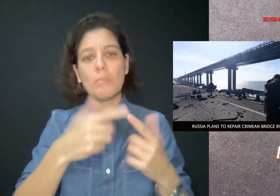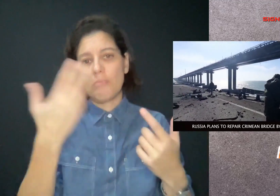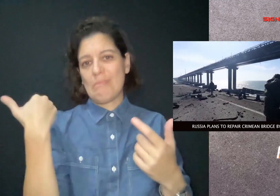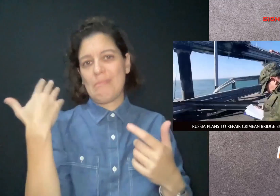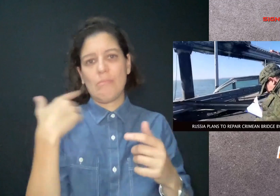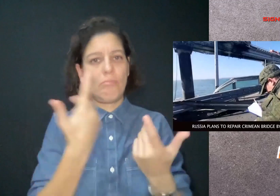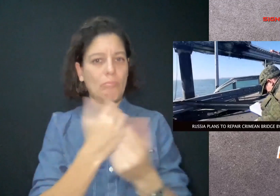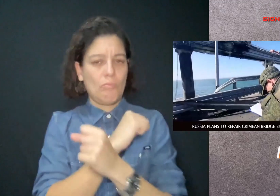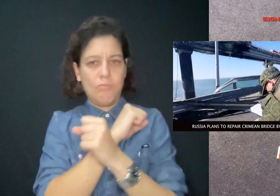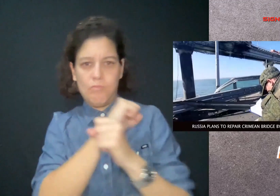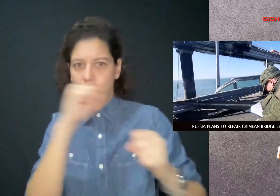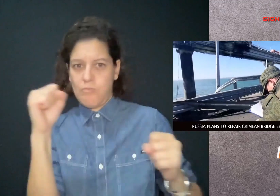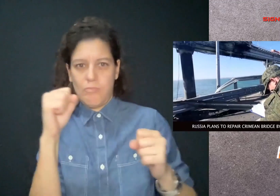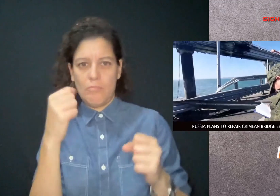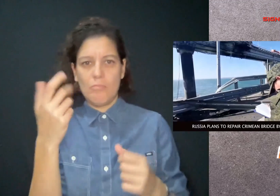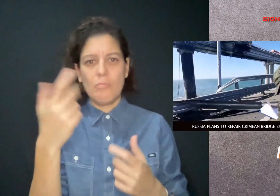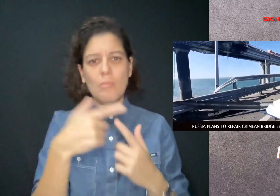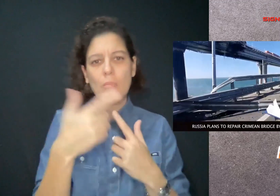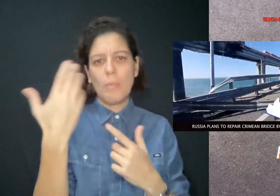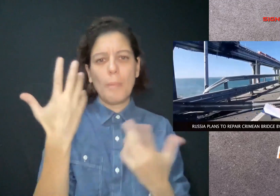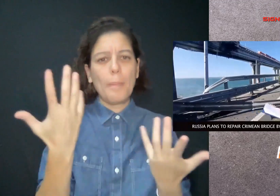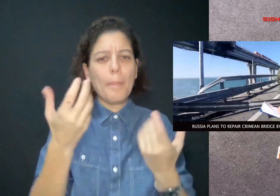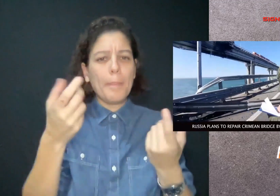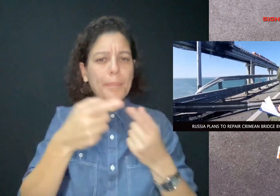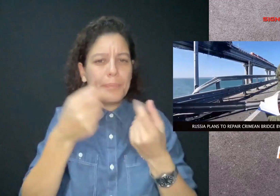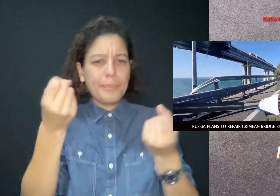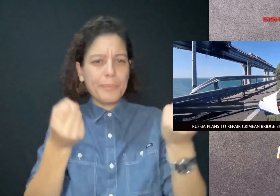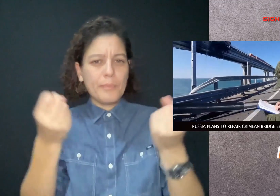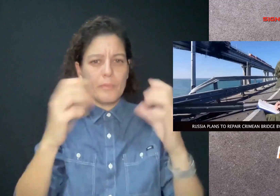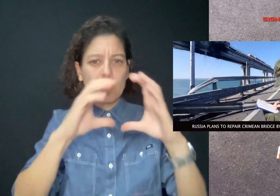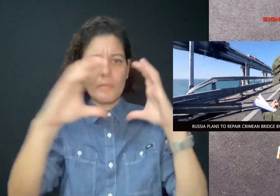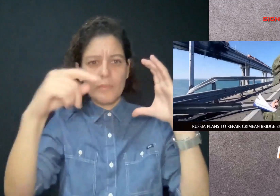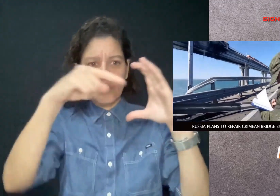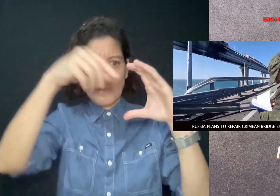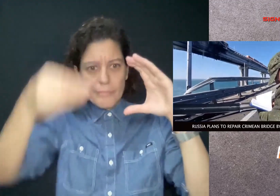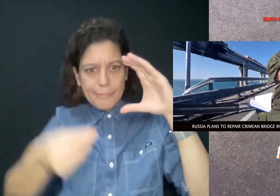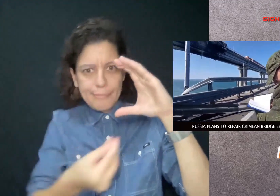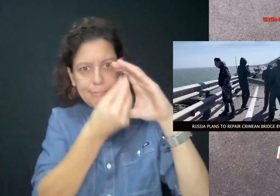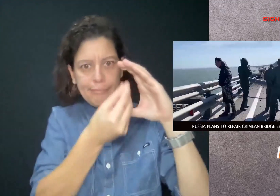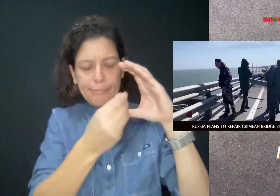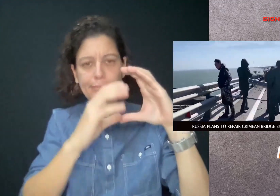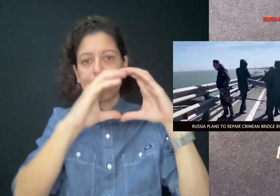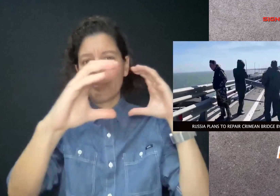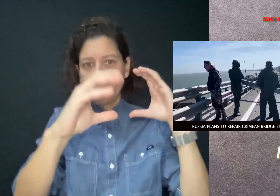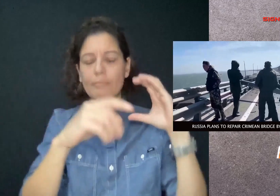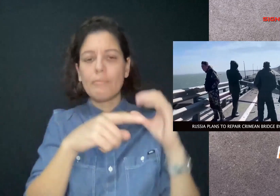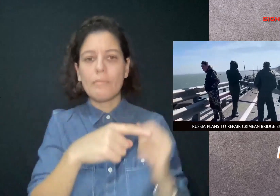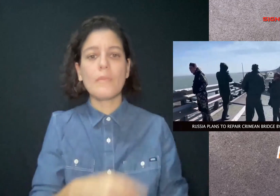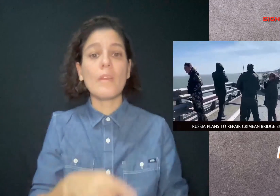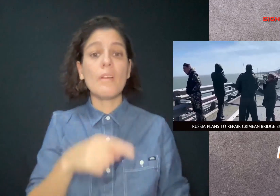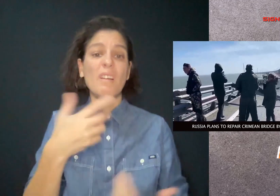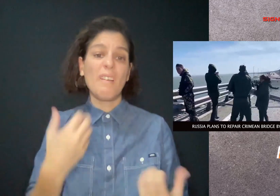The road and railroad bridge was badly damaged in an explosion last weekend,